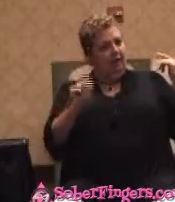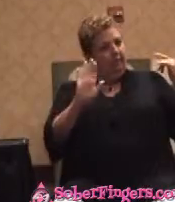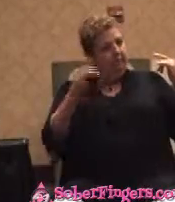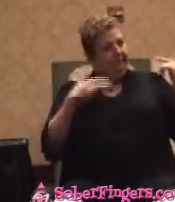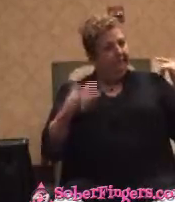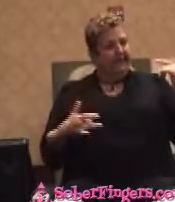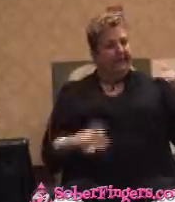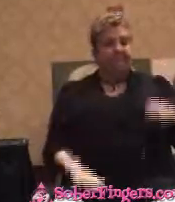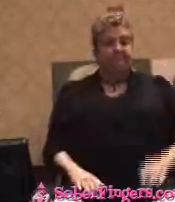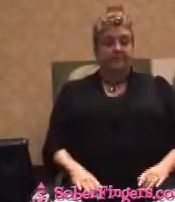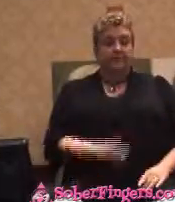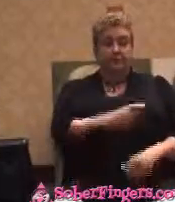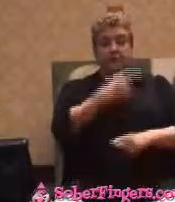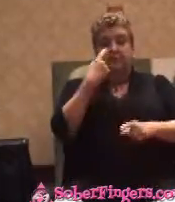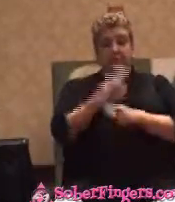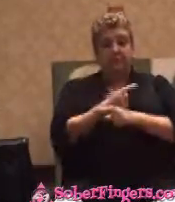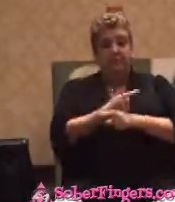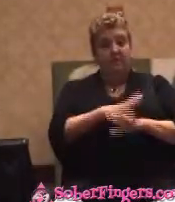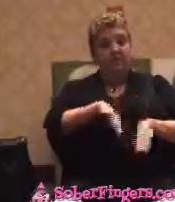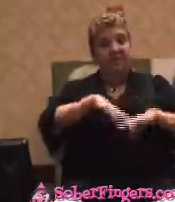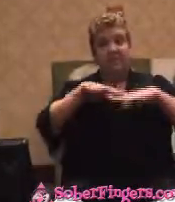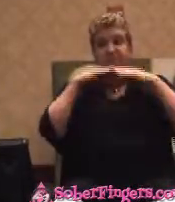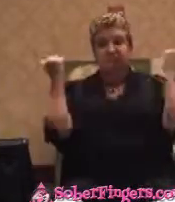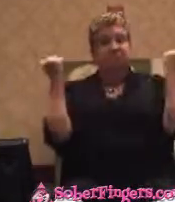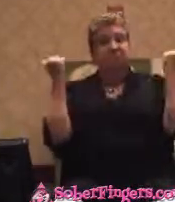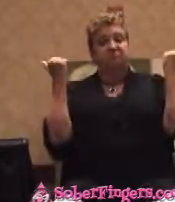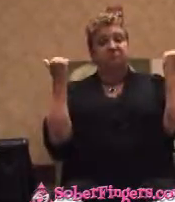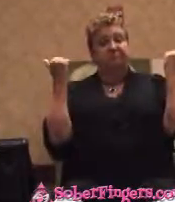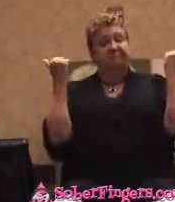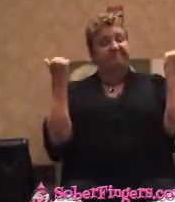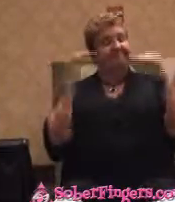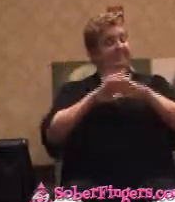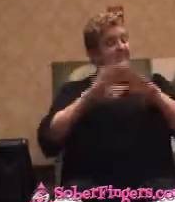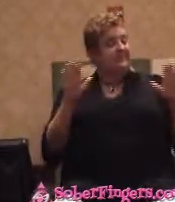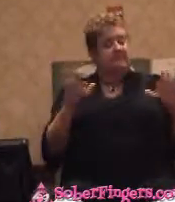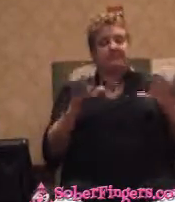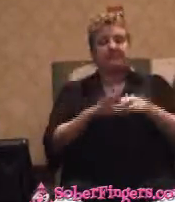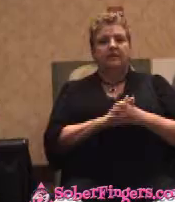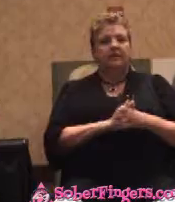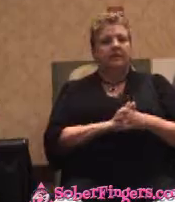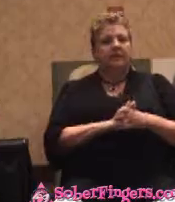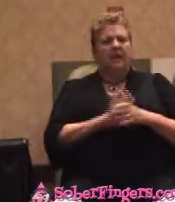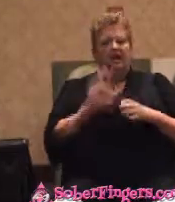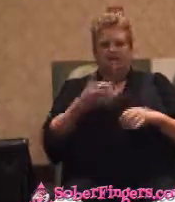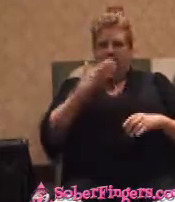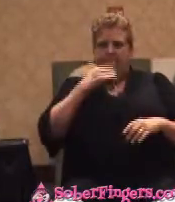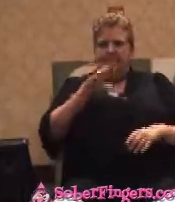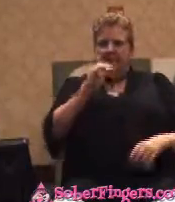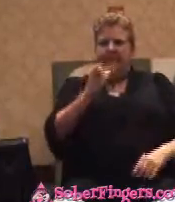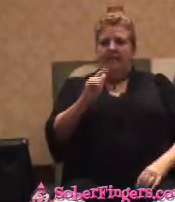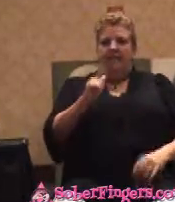She was right. I had it. All right. No question about that. It was a bad deal there. mean, next few days, not.